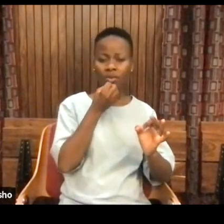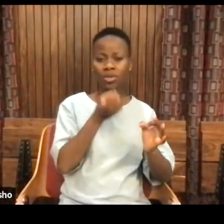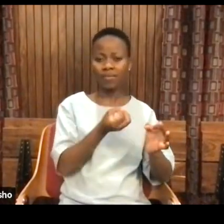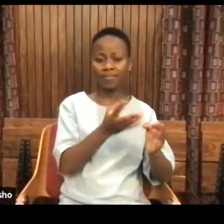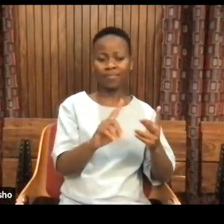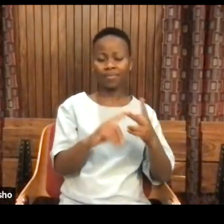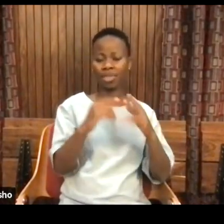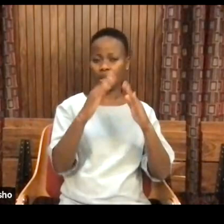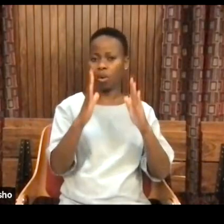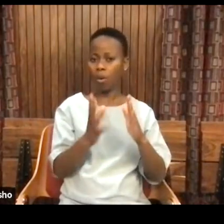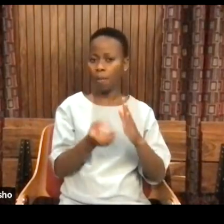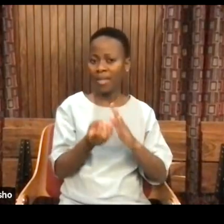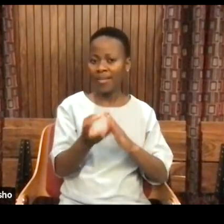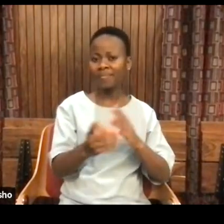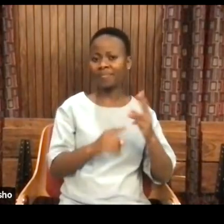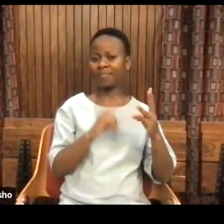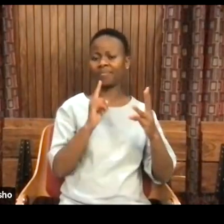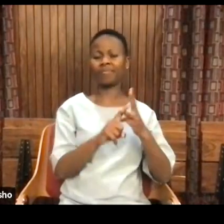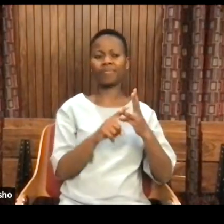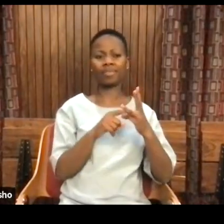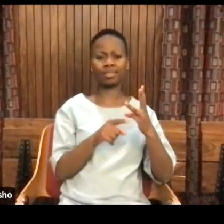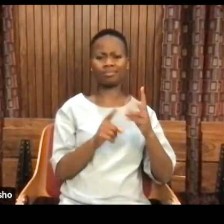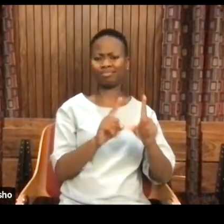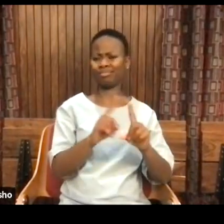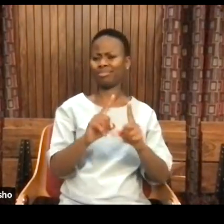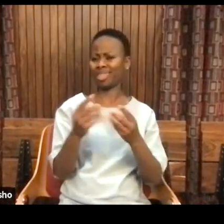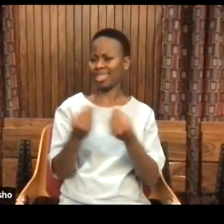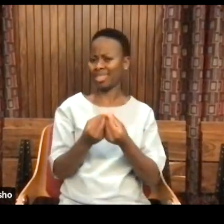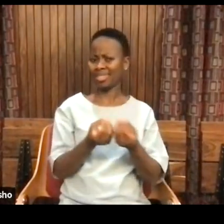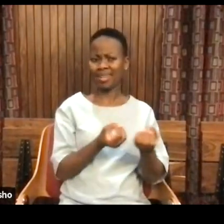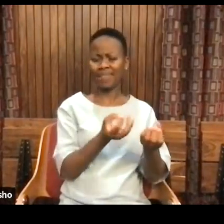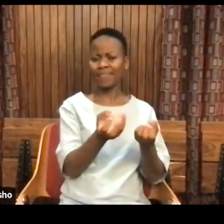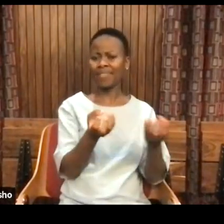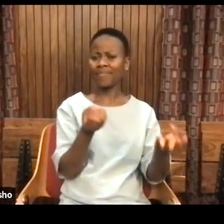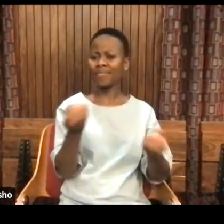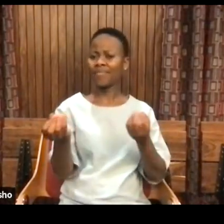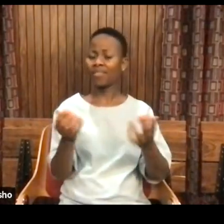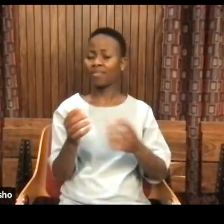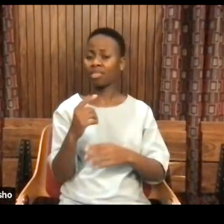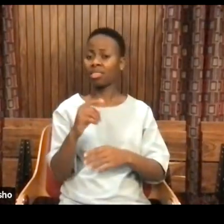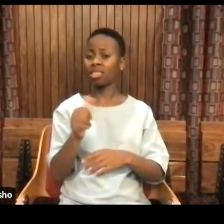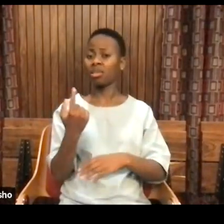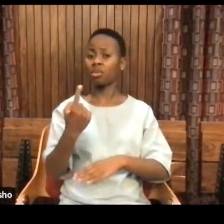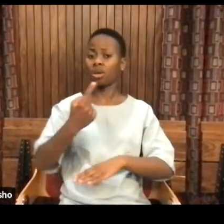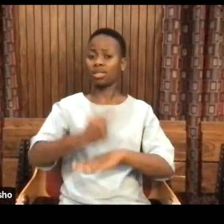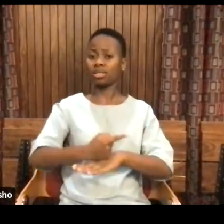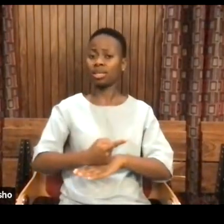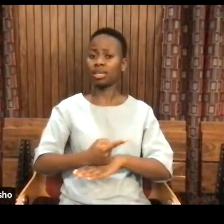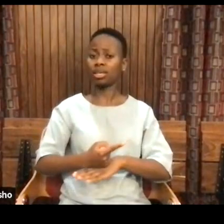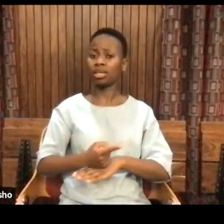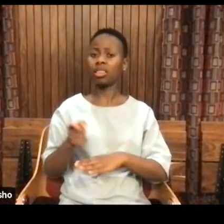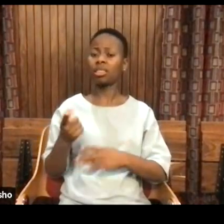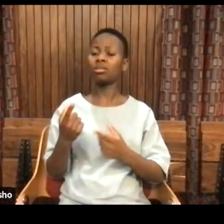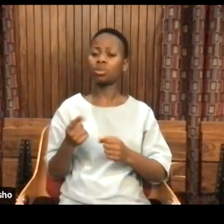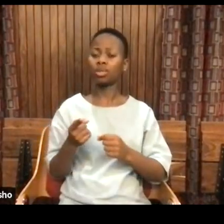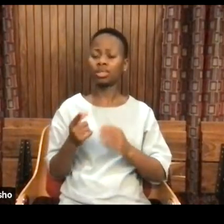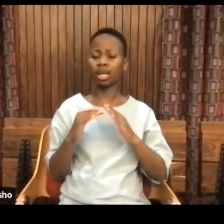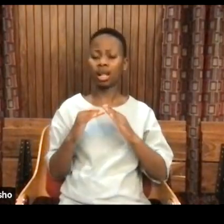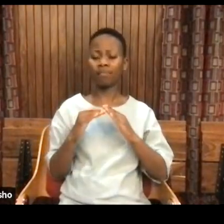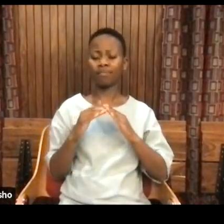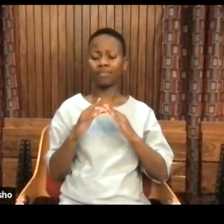You can give them enough water. You can give them all kinds of things. And then one day they just go and walk over the cliff.